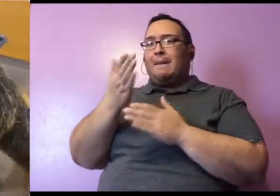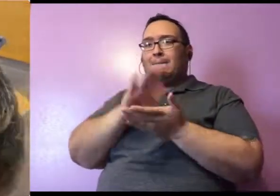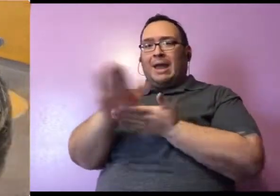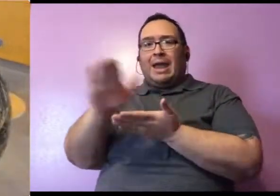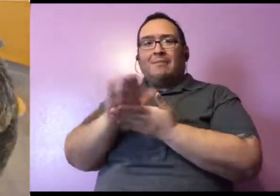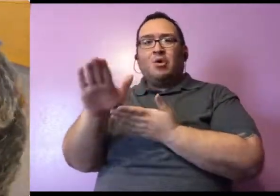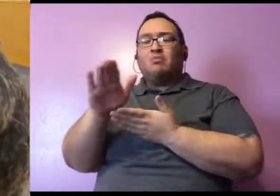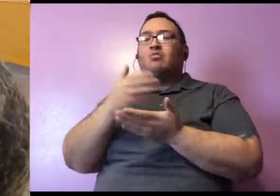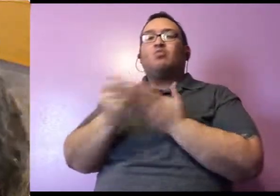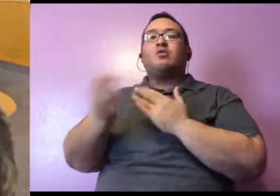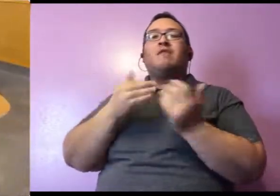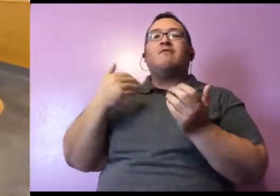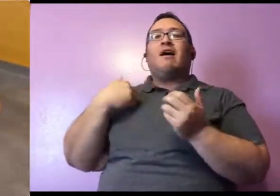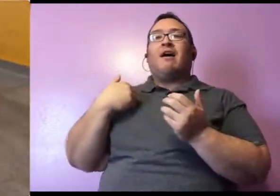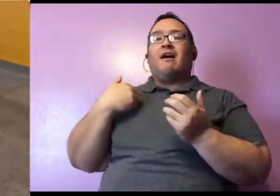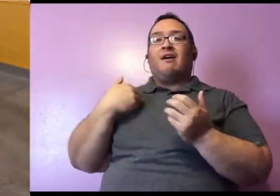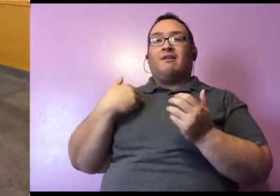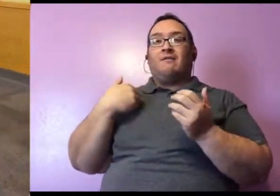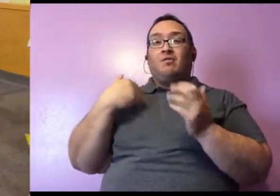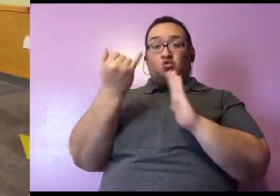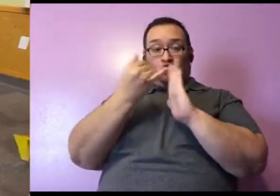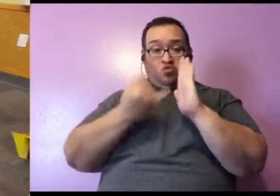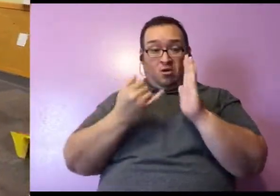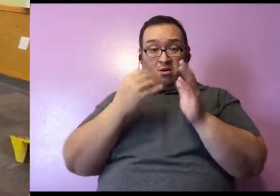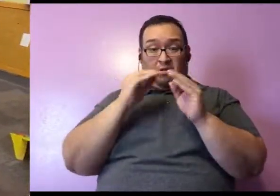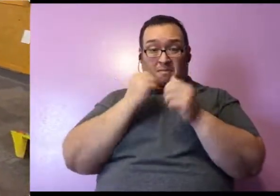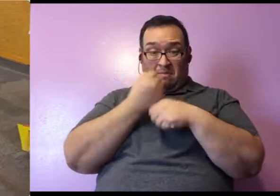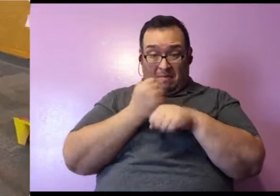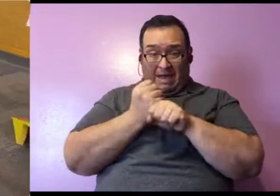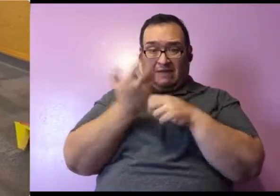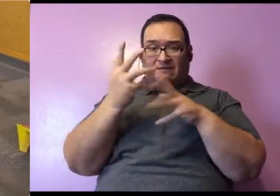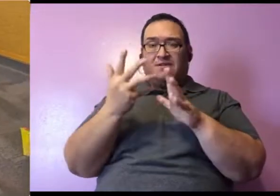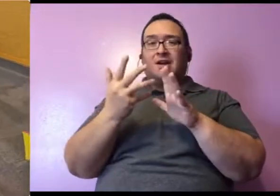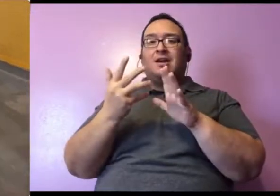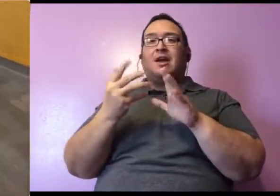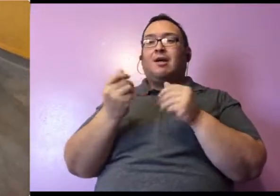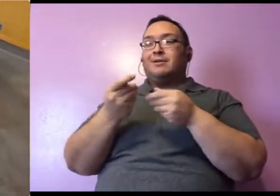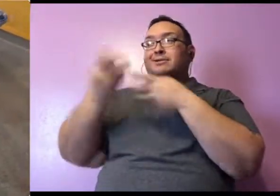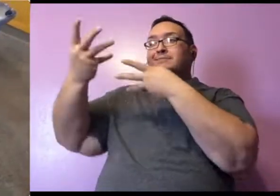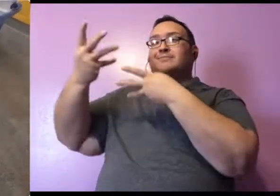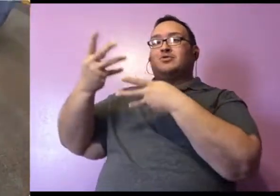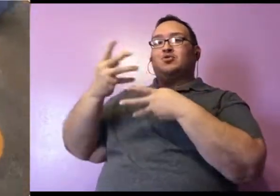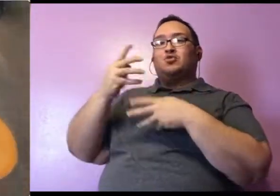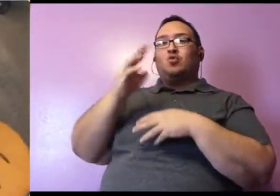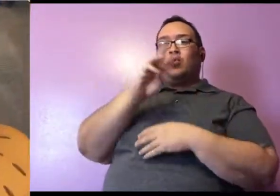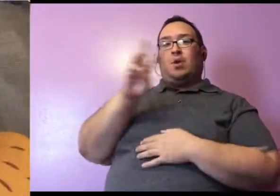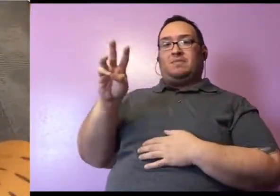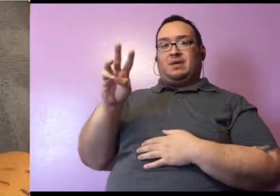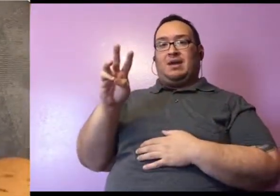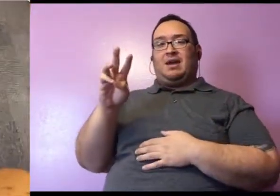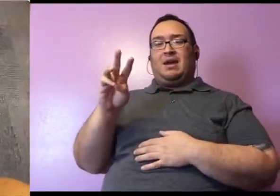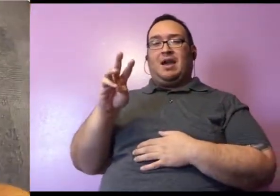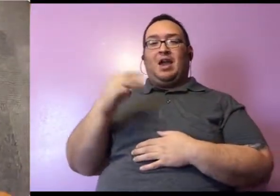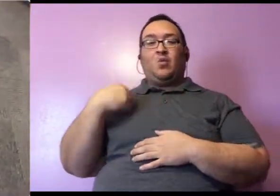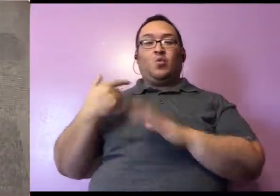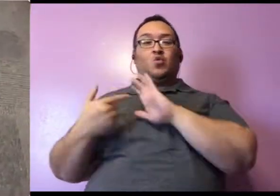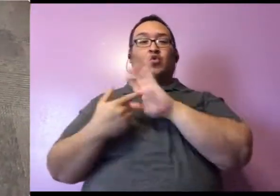can send them into the Cincinnati Zoo and be able to show them to Lucille and see which one she loves. Oh, there she is being cute.